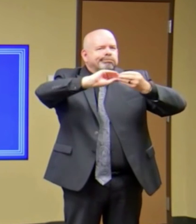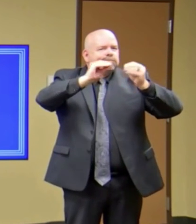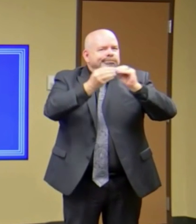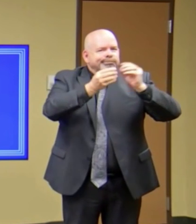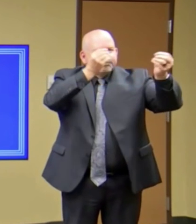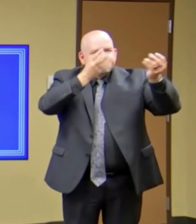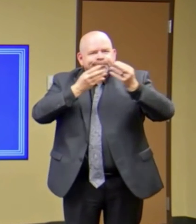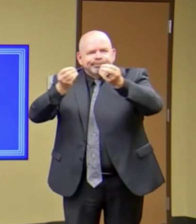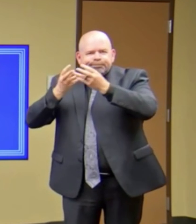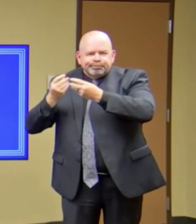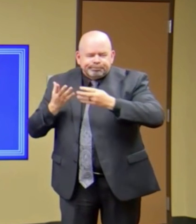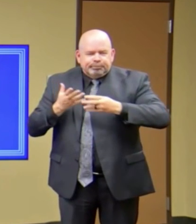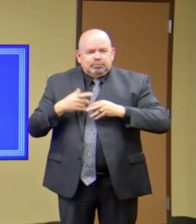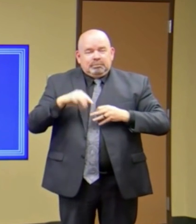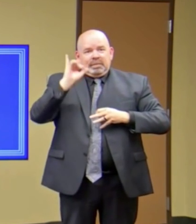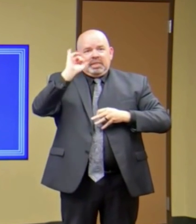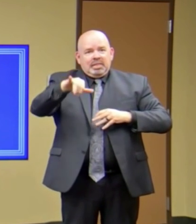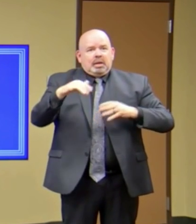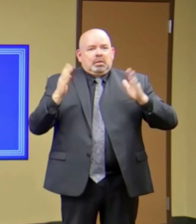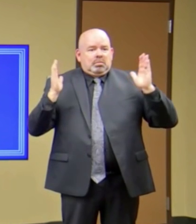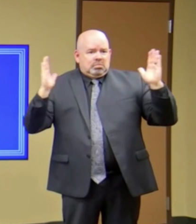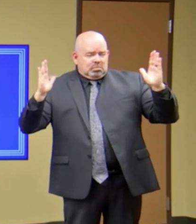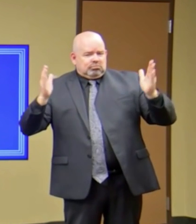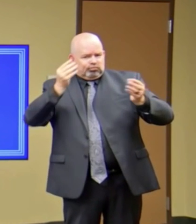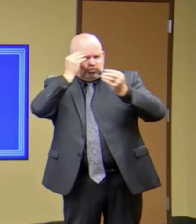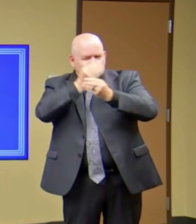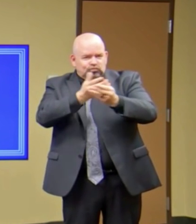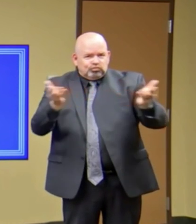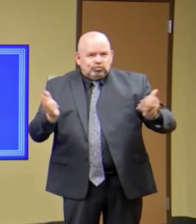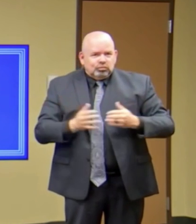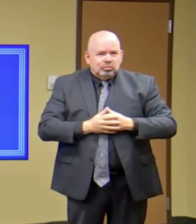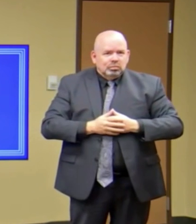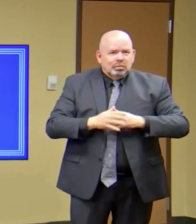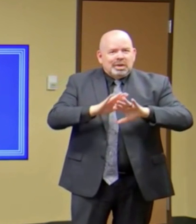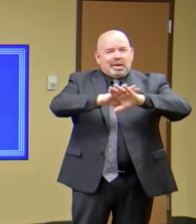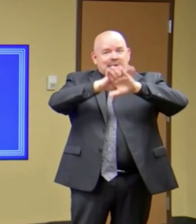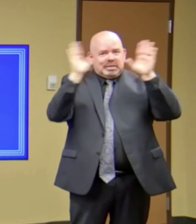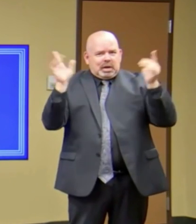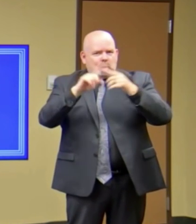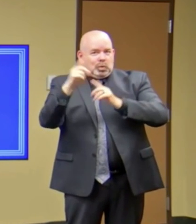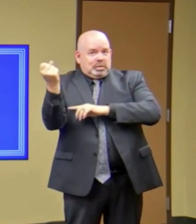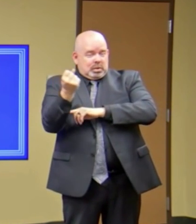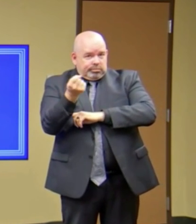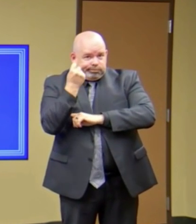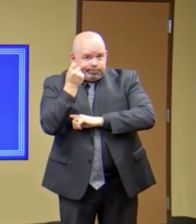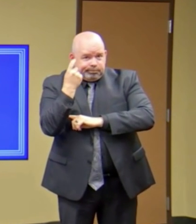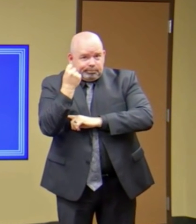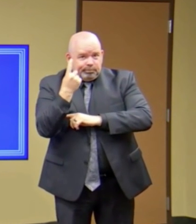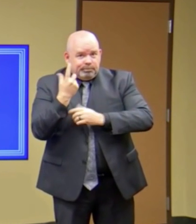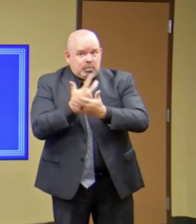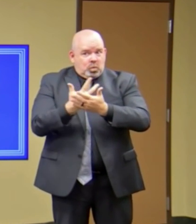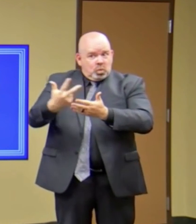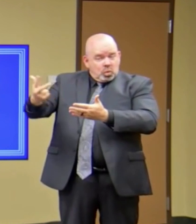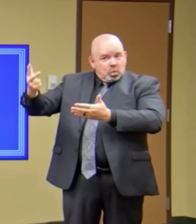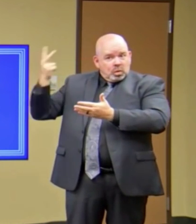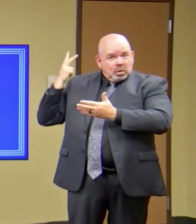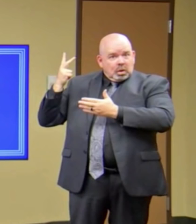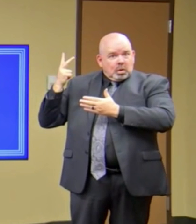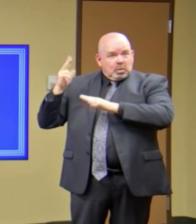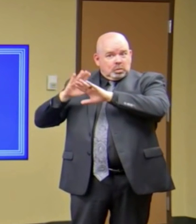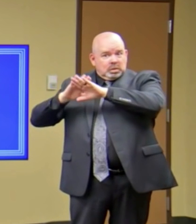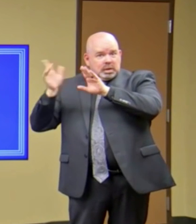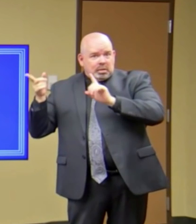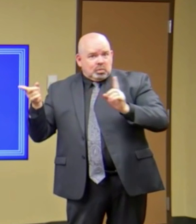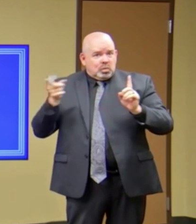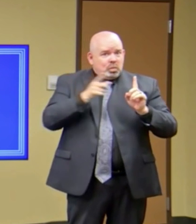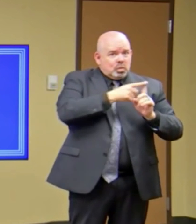Saturday, okay? So on the three weeks ago, that would be the April